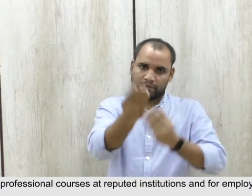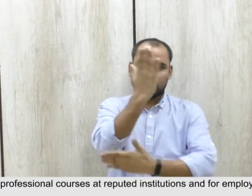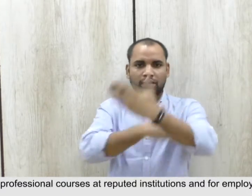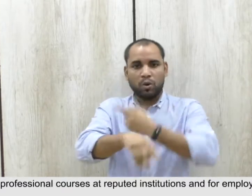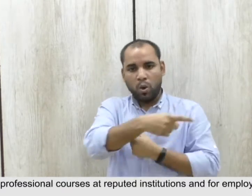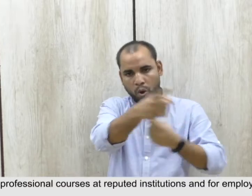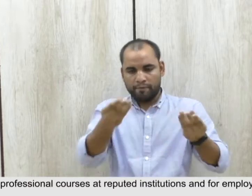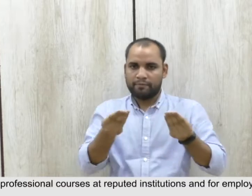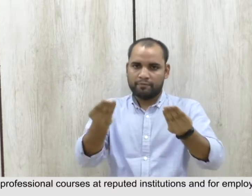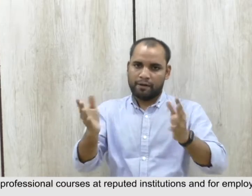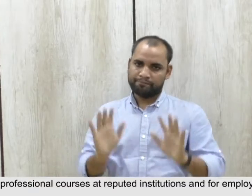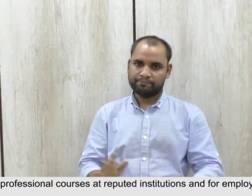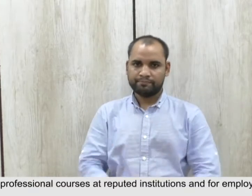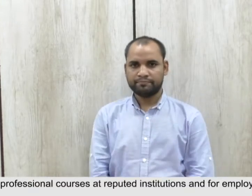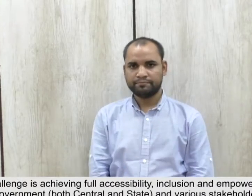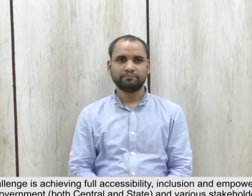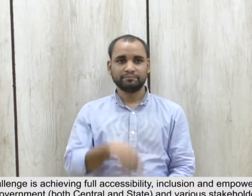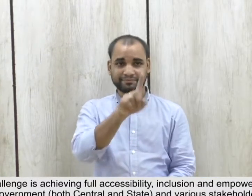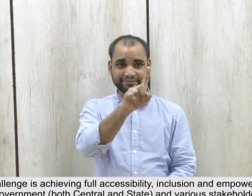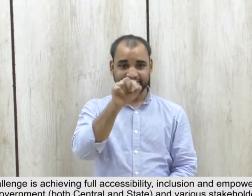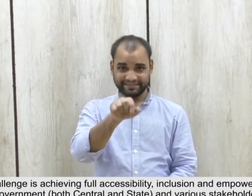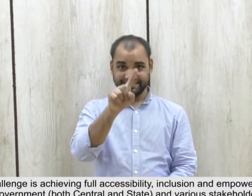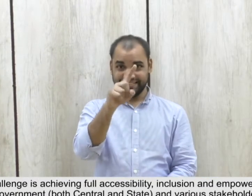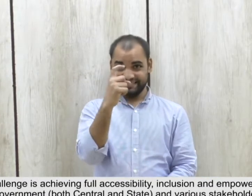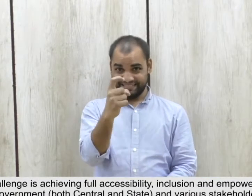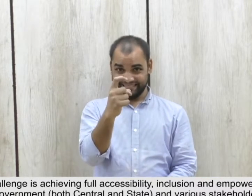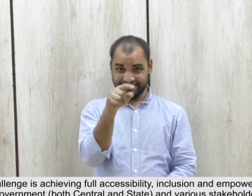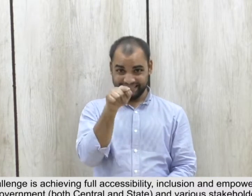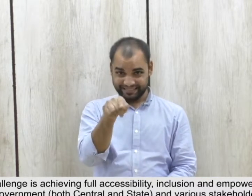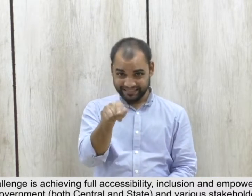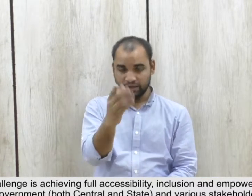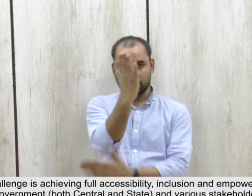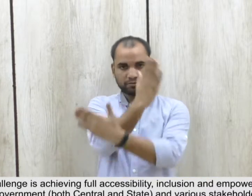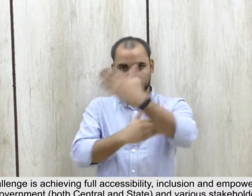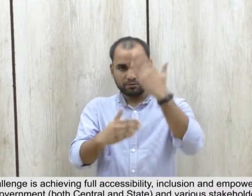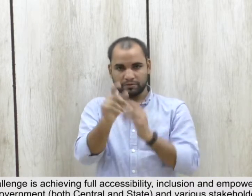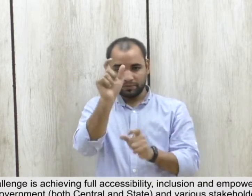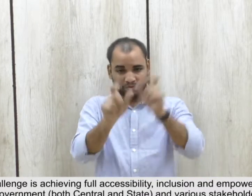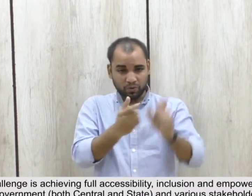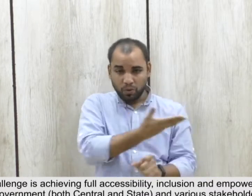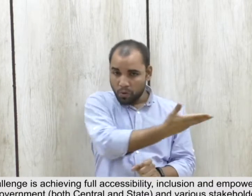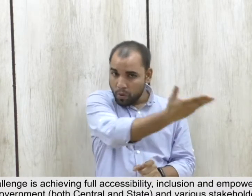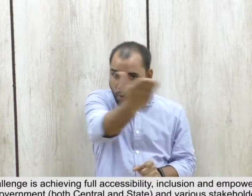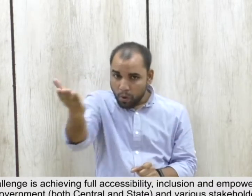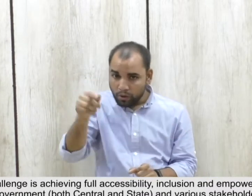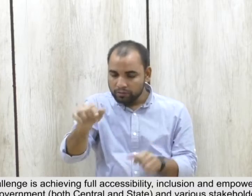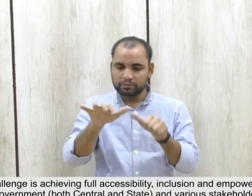for employment. 1.17. The real challenge is achieving full accessibility,